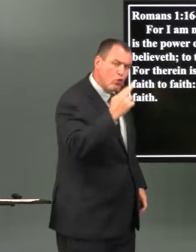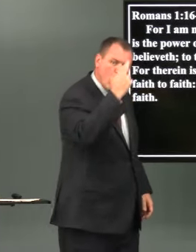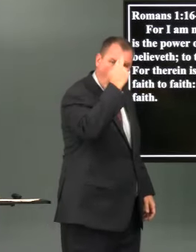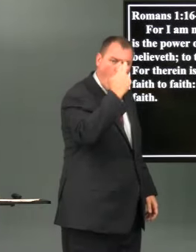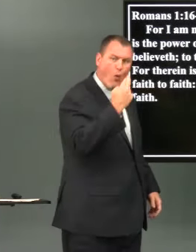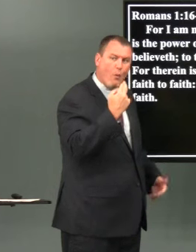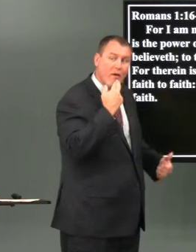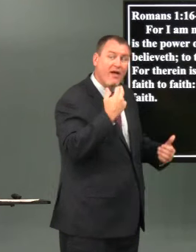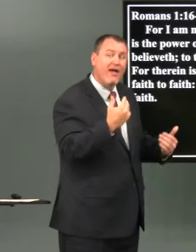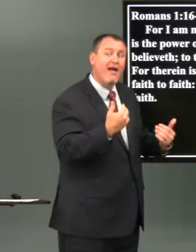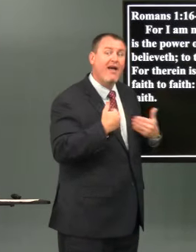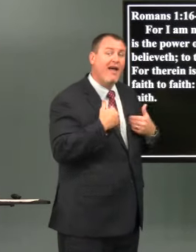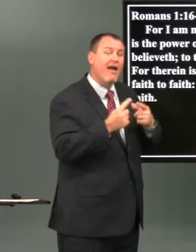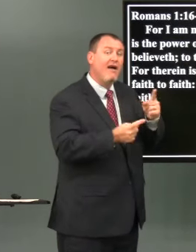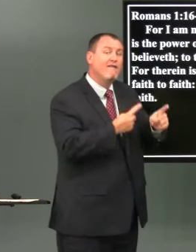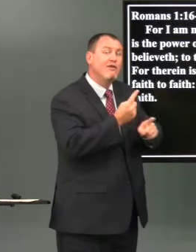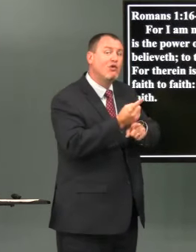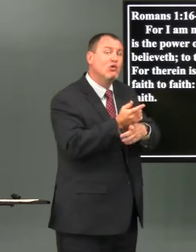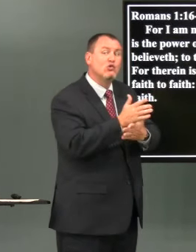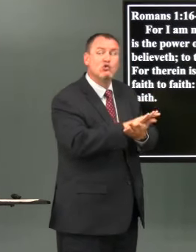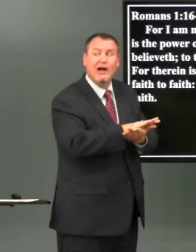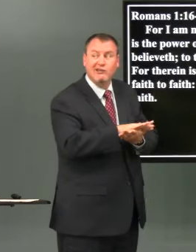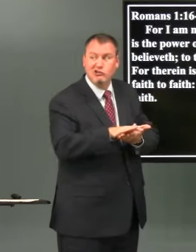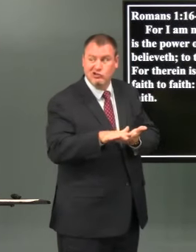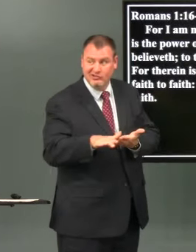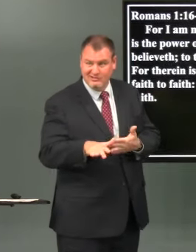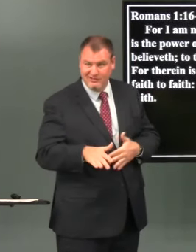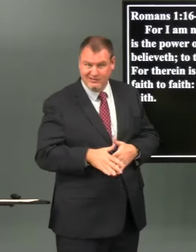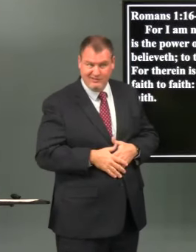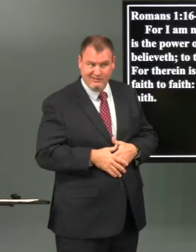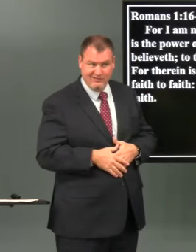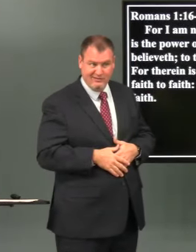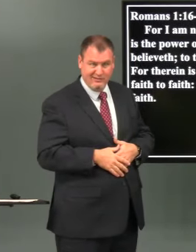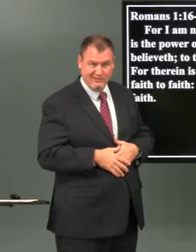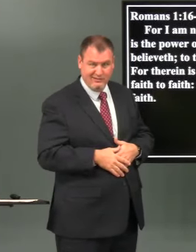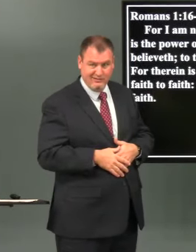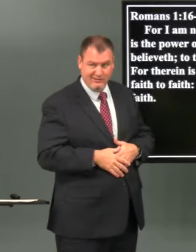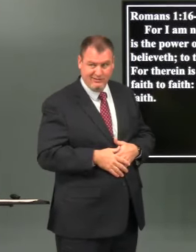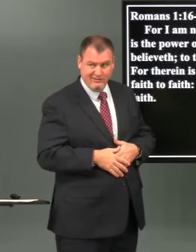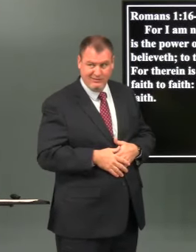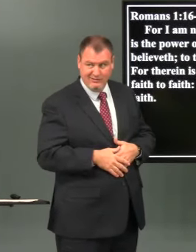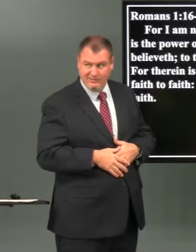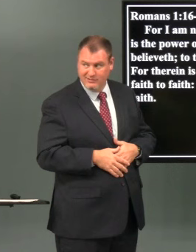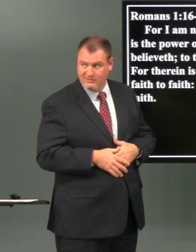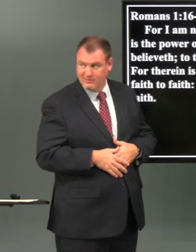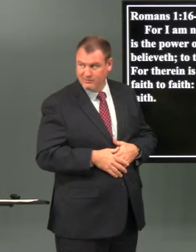do Romans have righteousness I